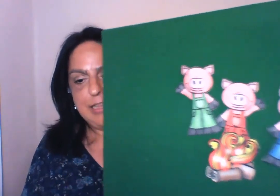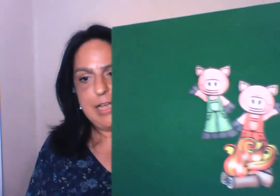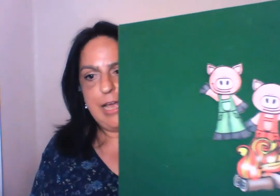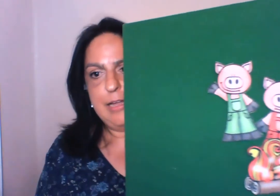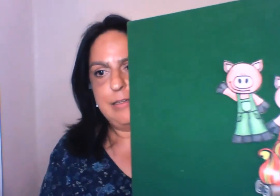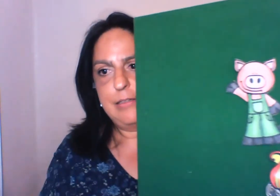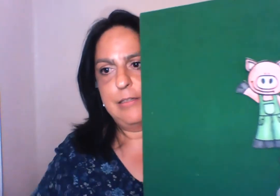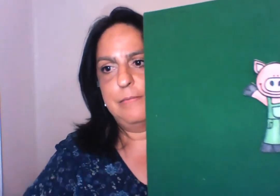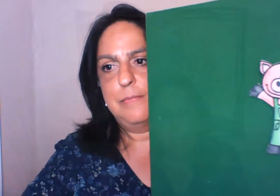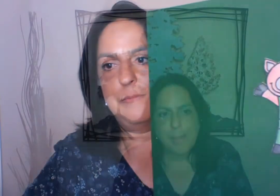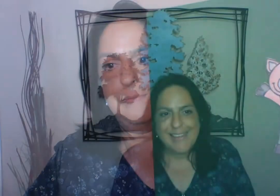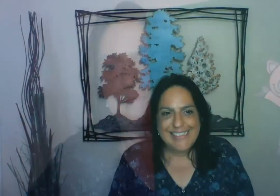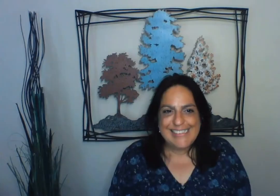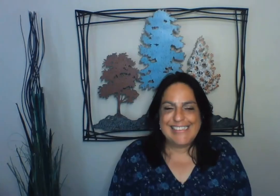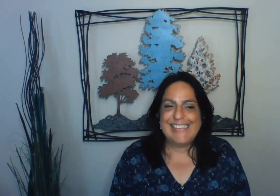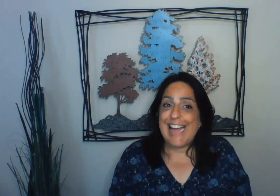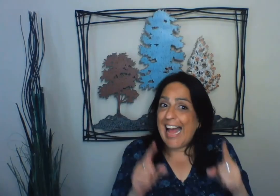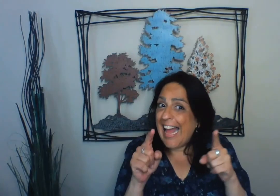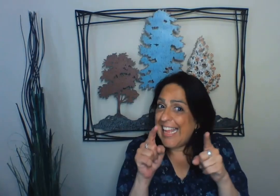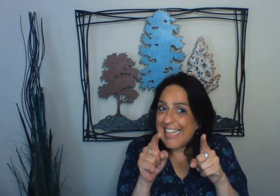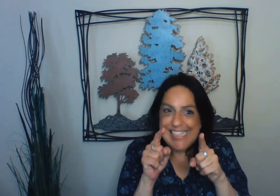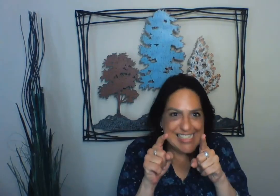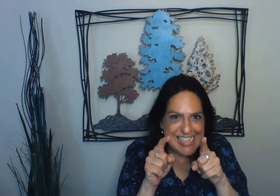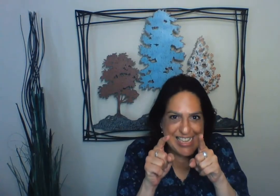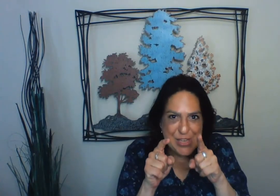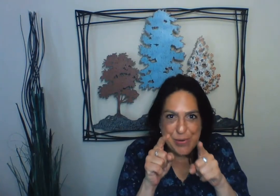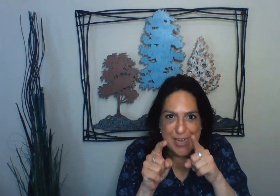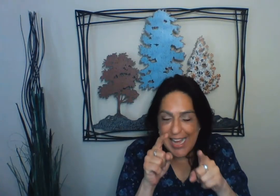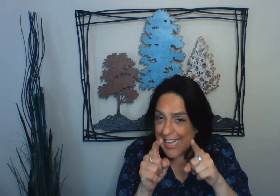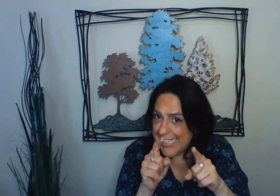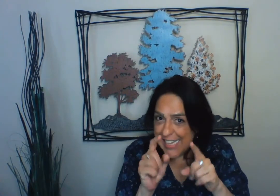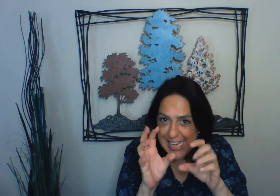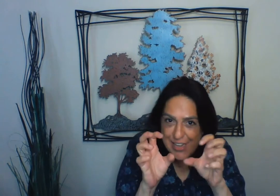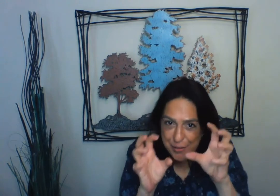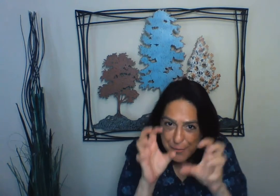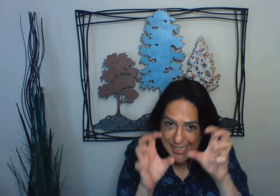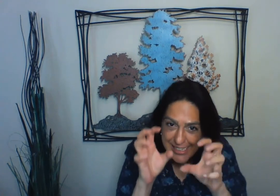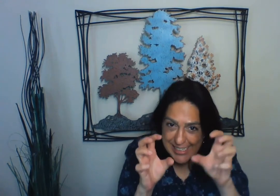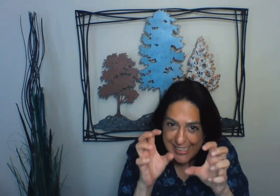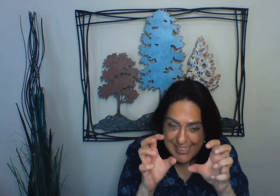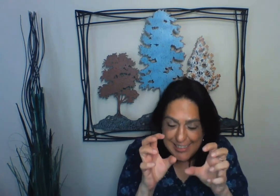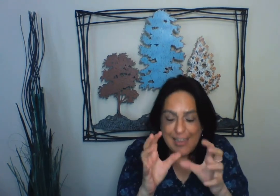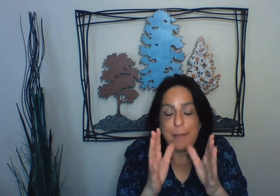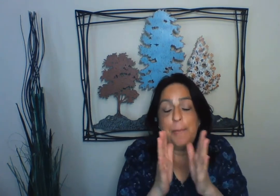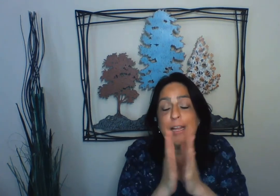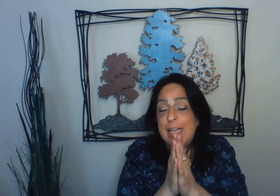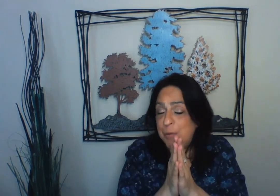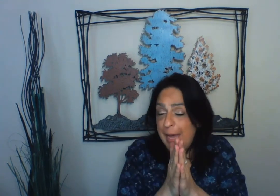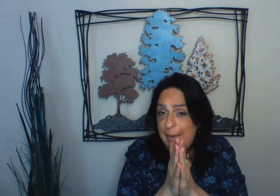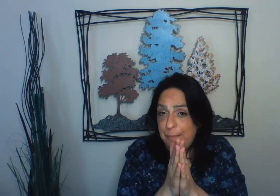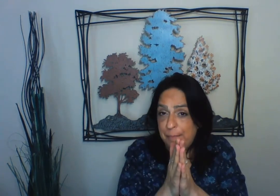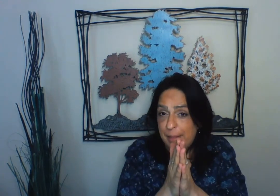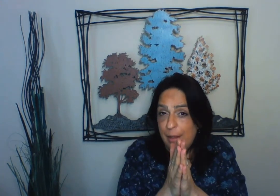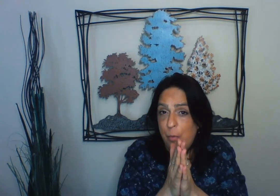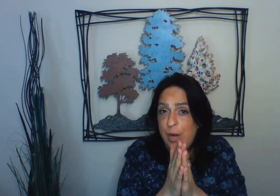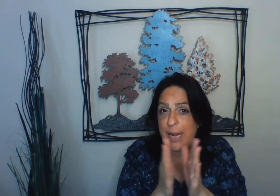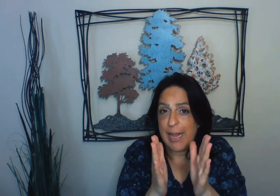the end. And I can see you guys getting go wiggly. But guess what? We're going to